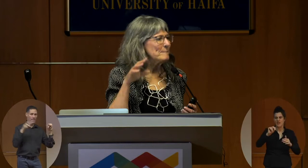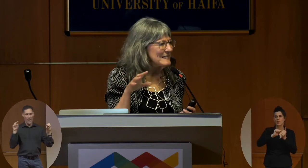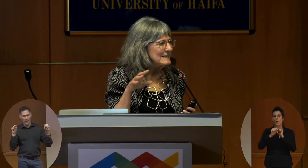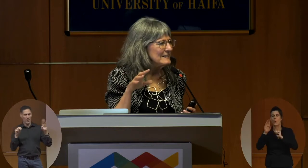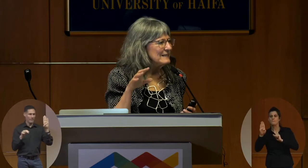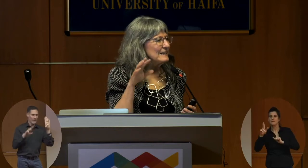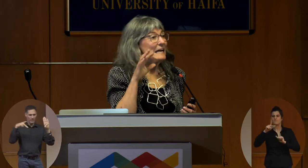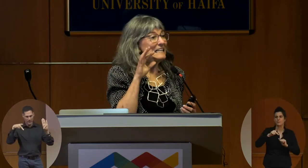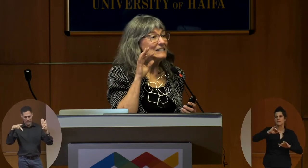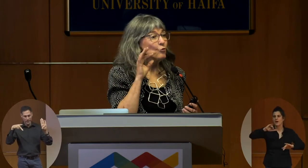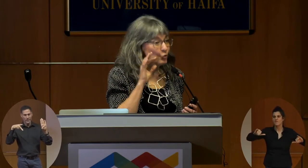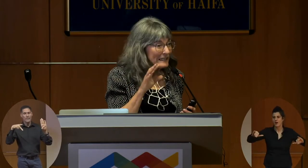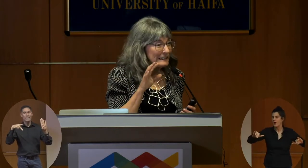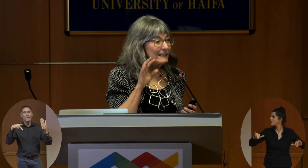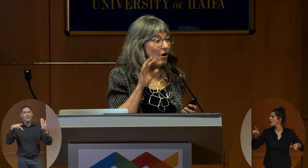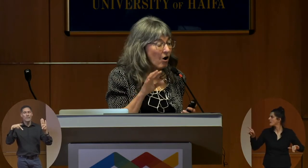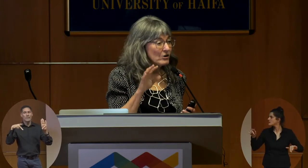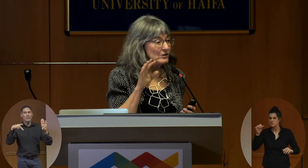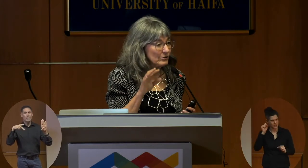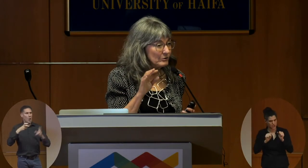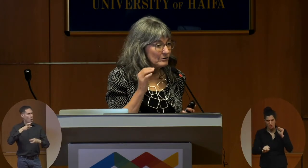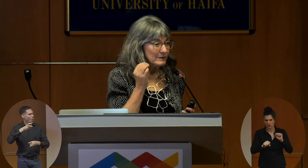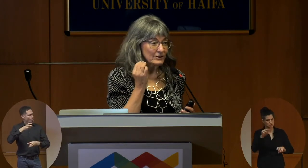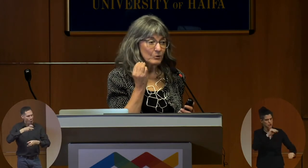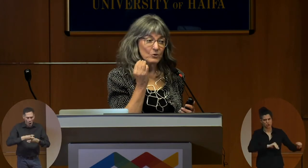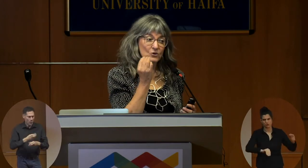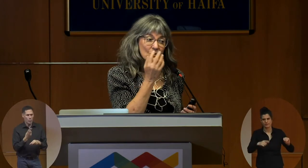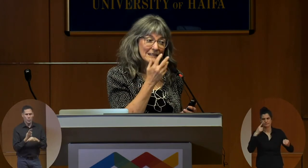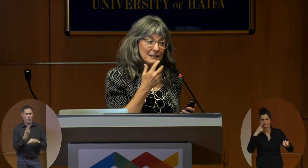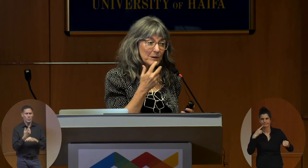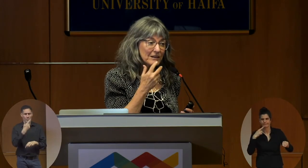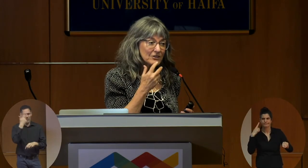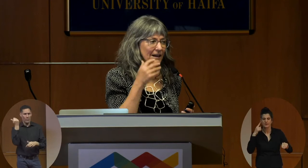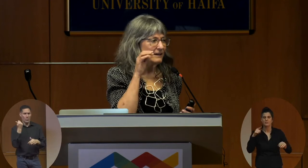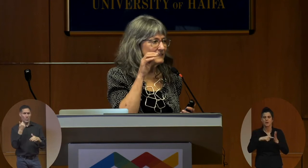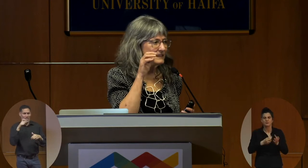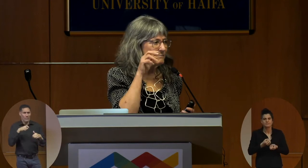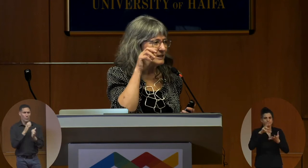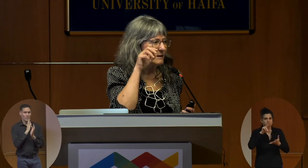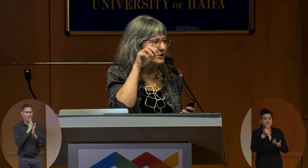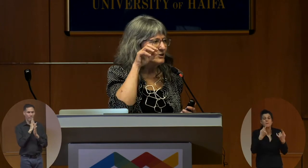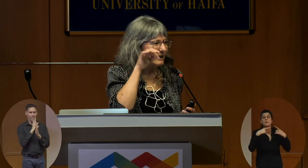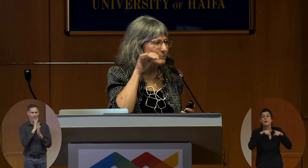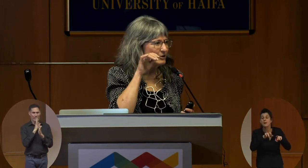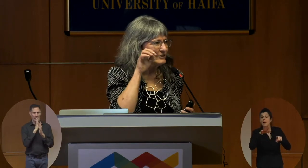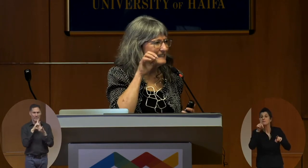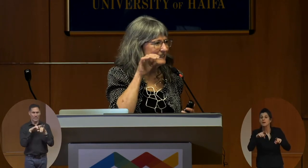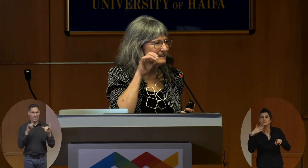a P. It's really hard to use, because you're producing speech, and at the same time, you have to produce these little